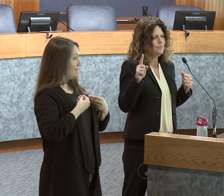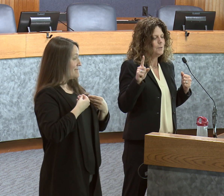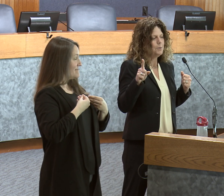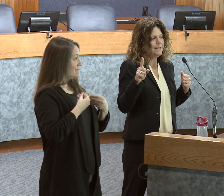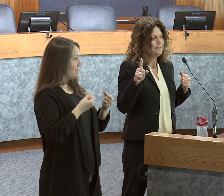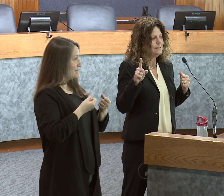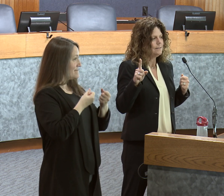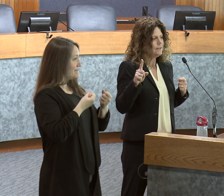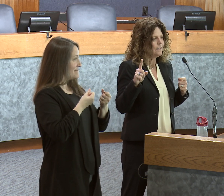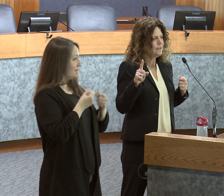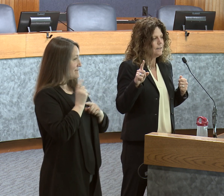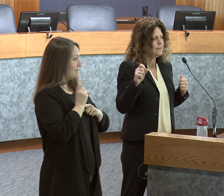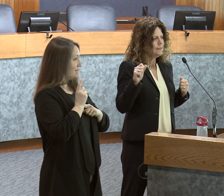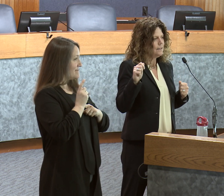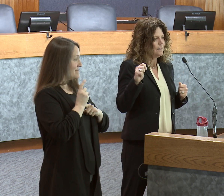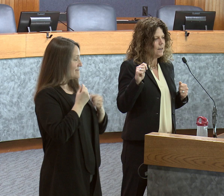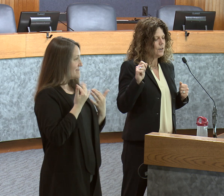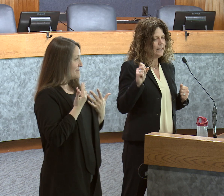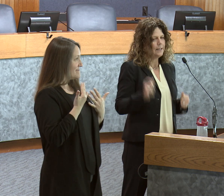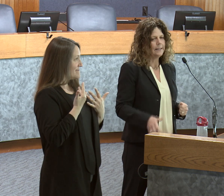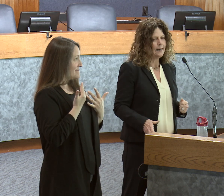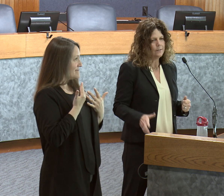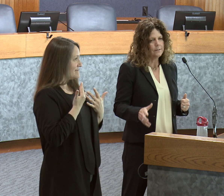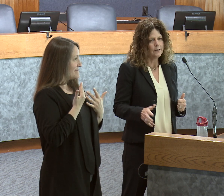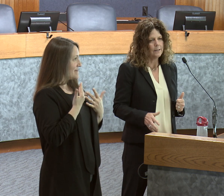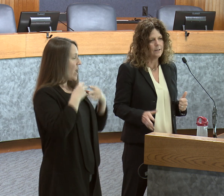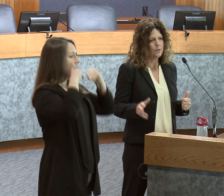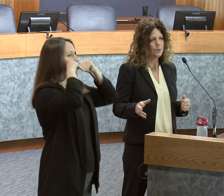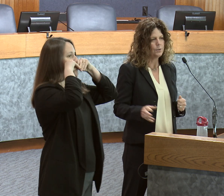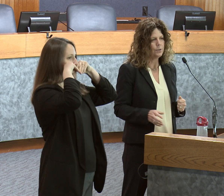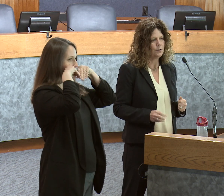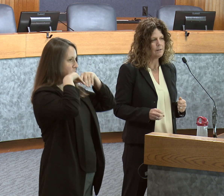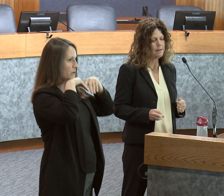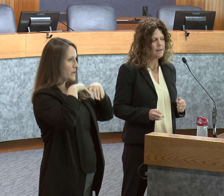Hold it. One more minute. Okay, let it out.